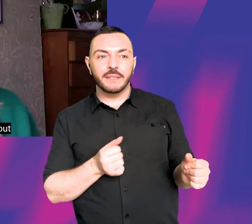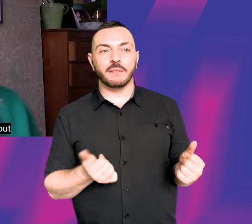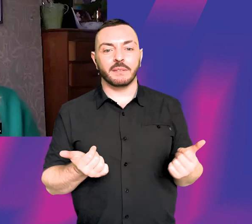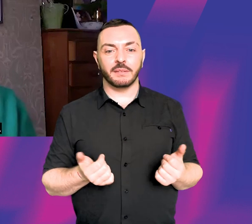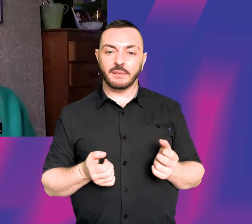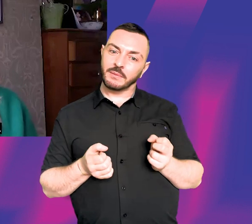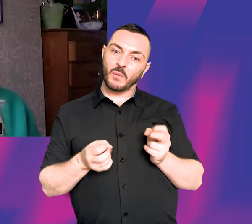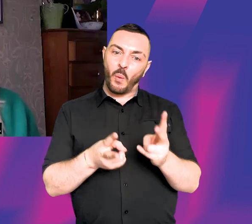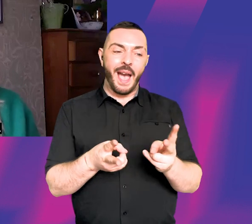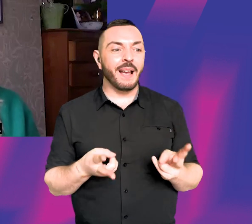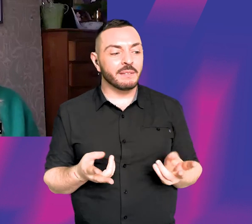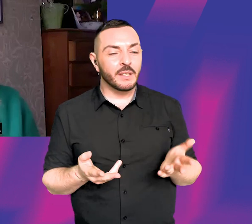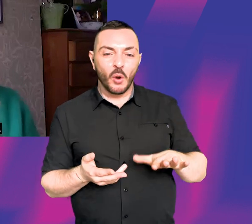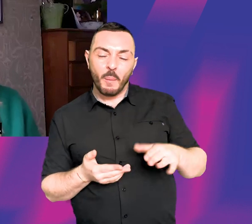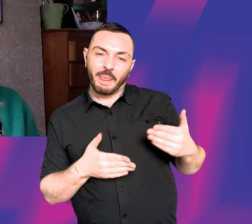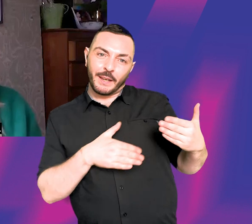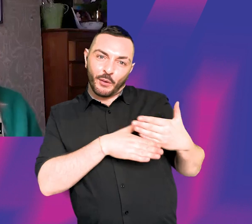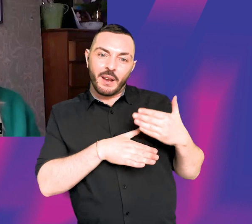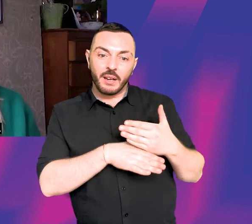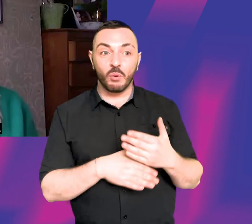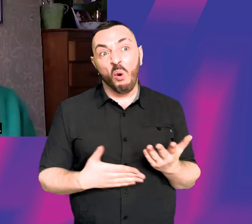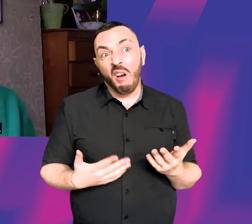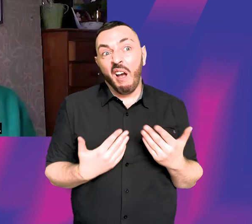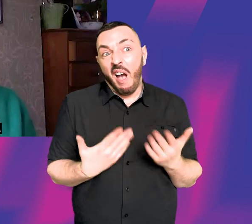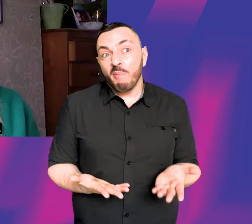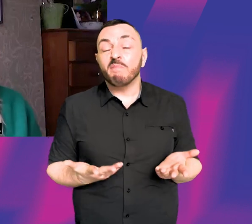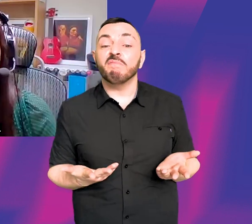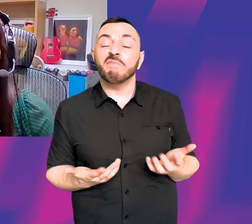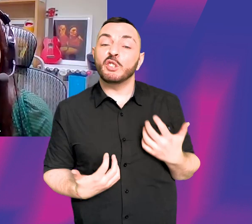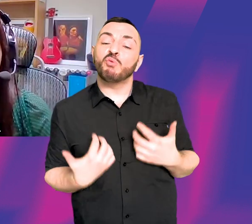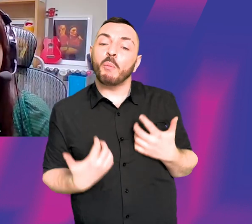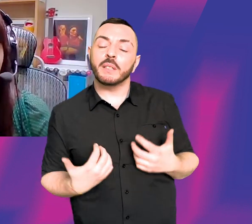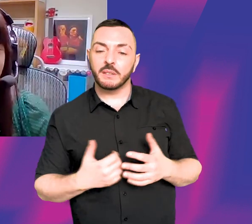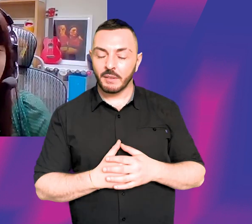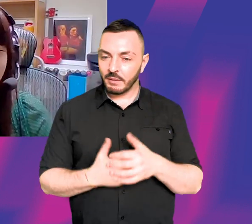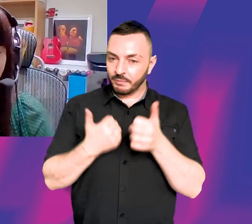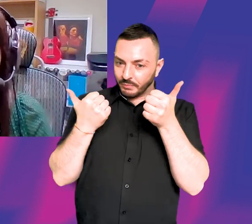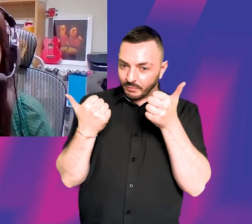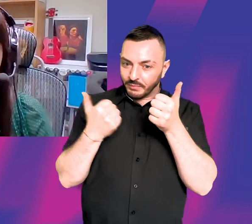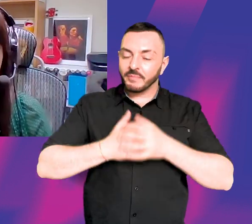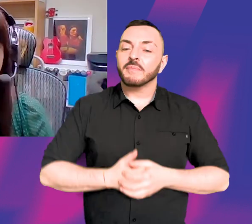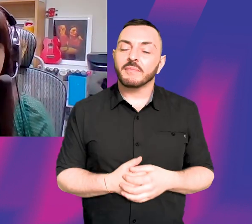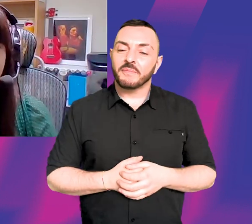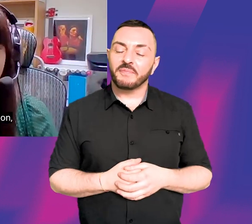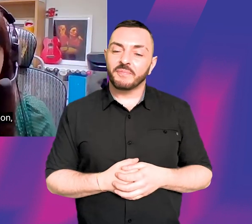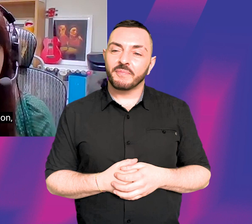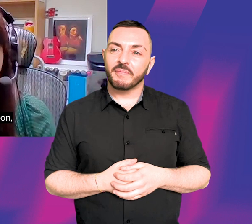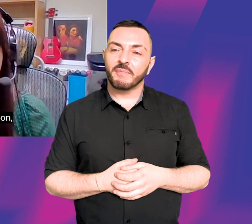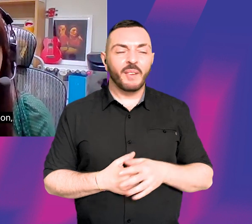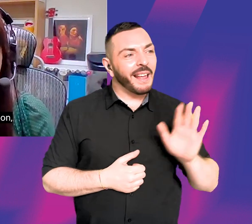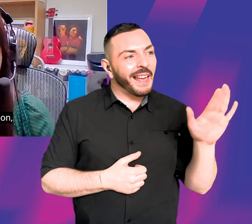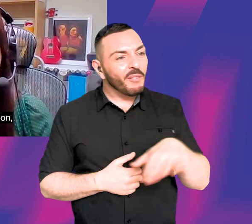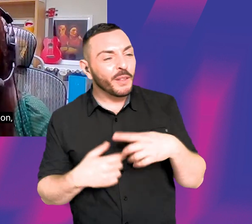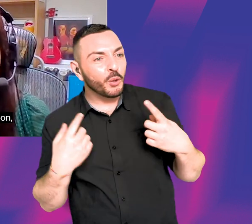the most out of the career that you, you know, the most enjoyment out of your career. Great. And in everything that you've done sort of